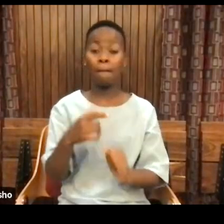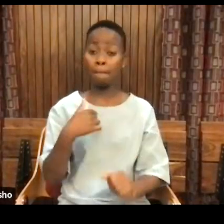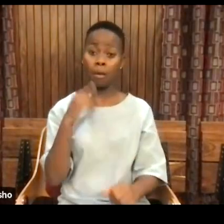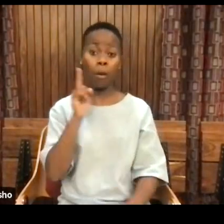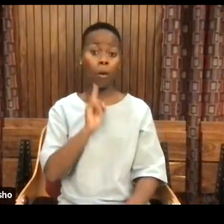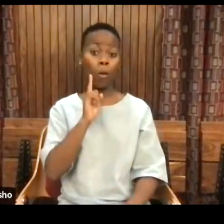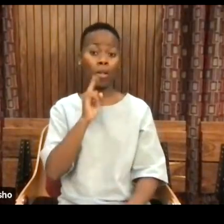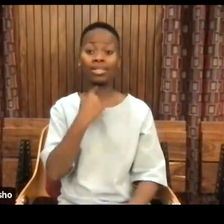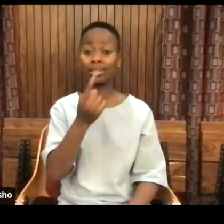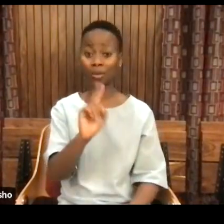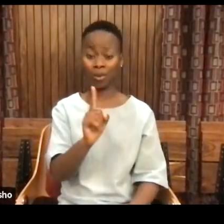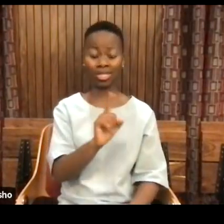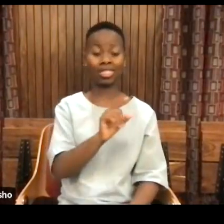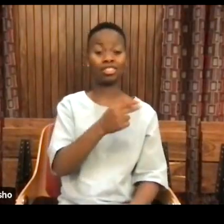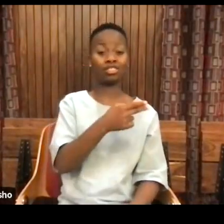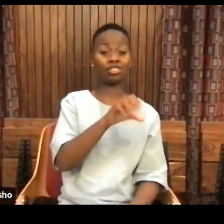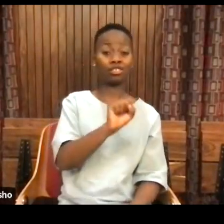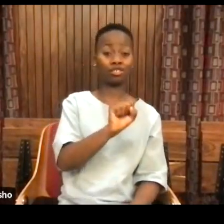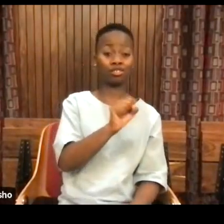he, or they. Okay?